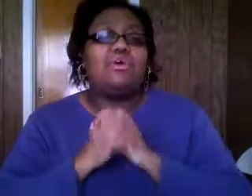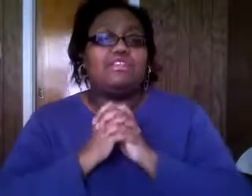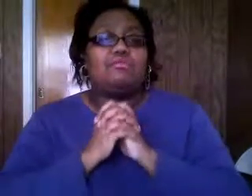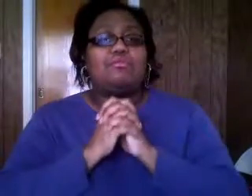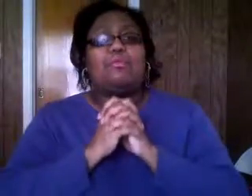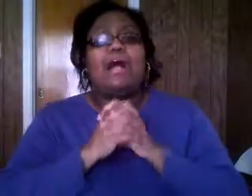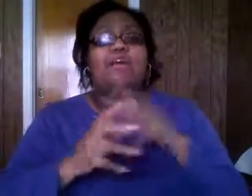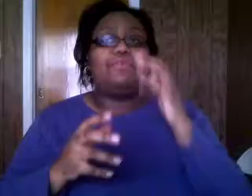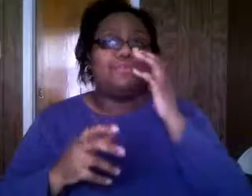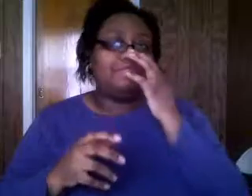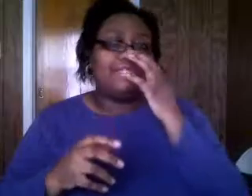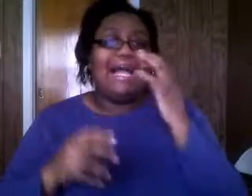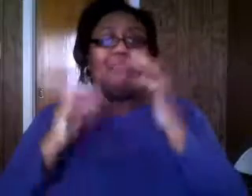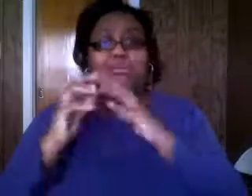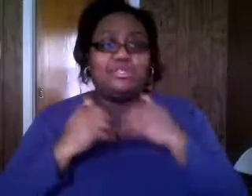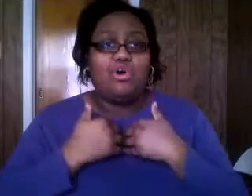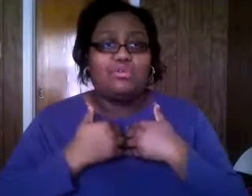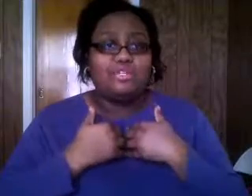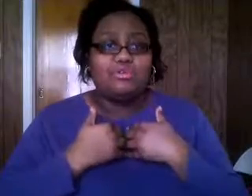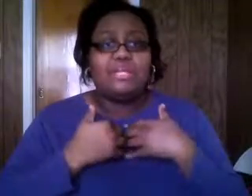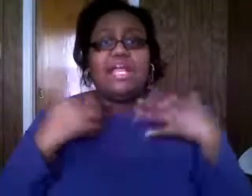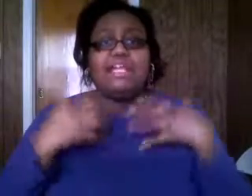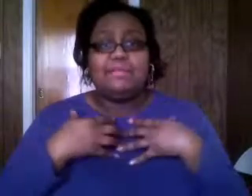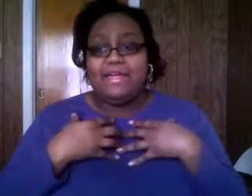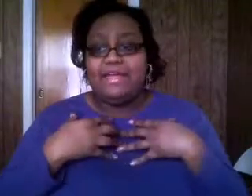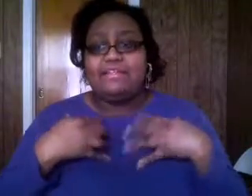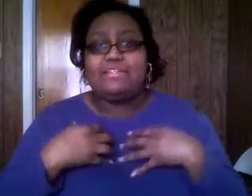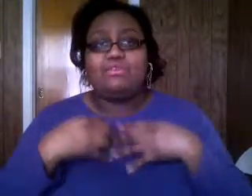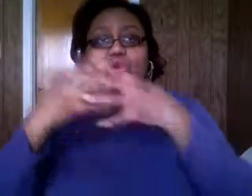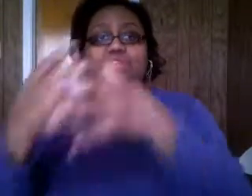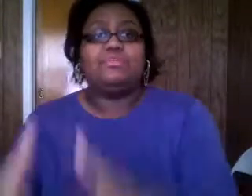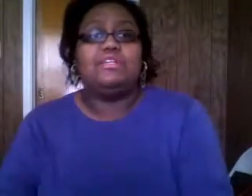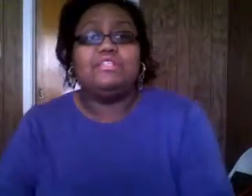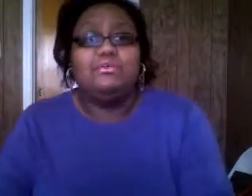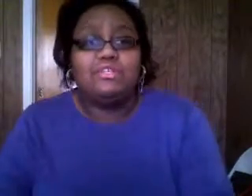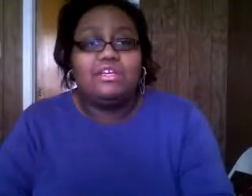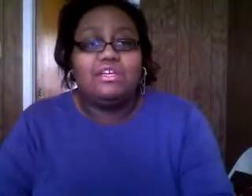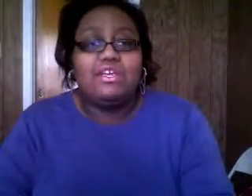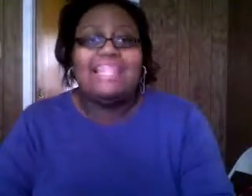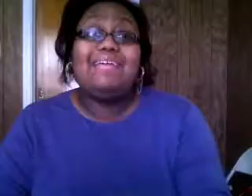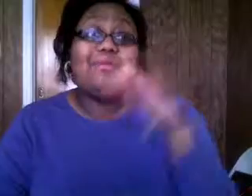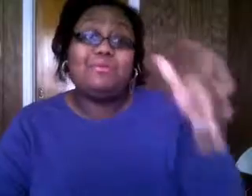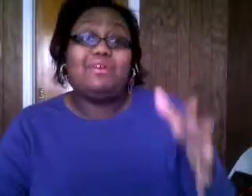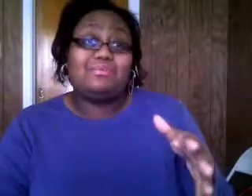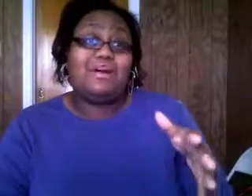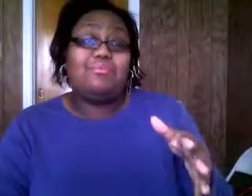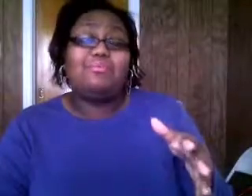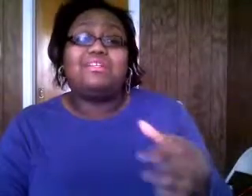it's going to be more powerful than if you say i'm going to put all the hurt and the pain and the guilt on the police only and they may be part of the problem but